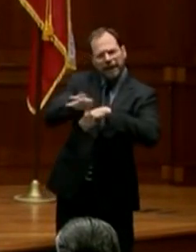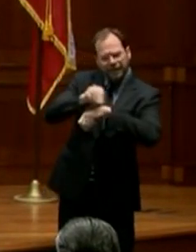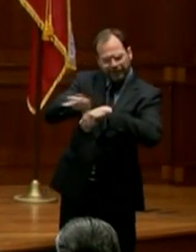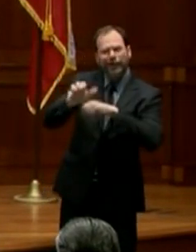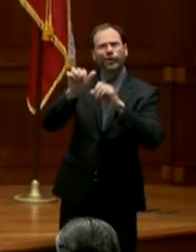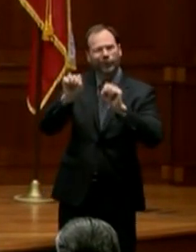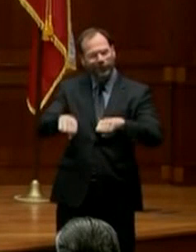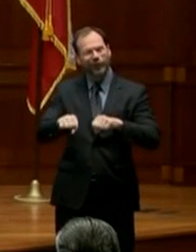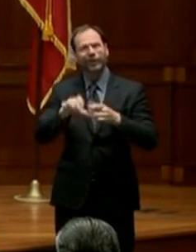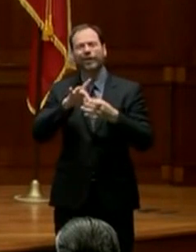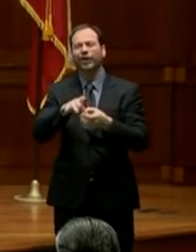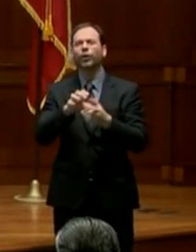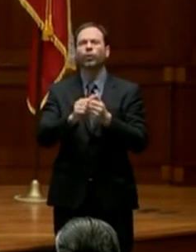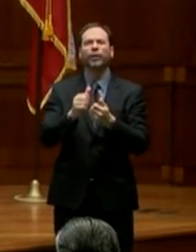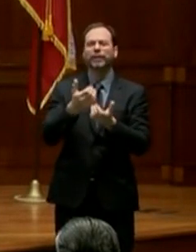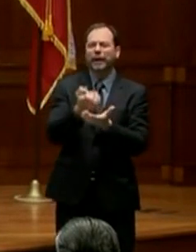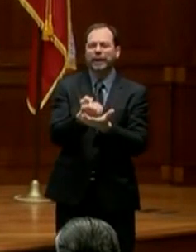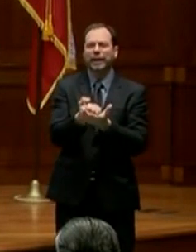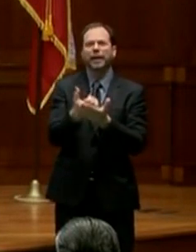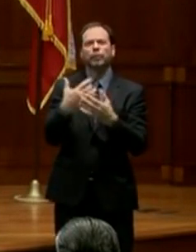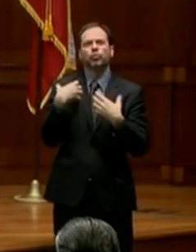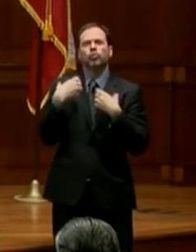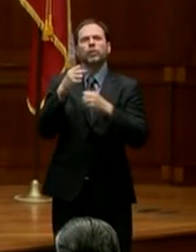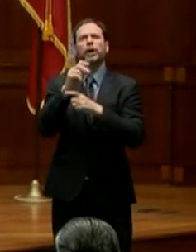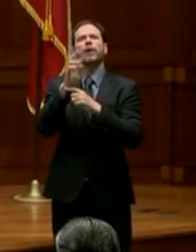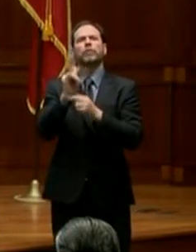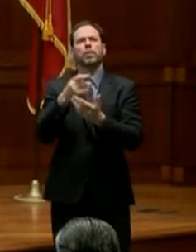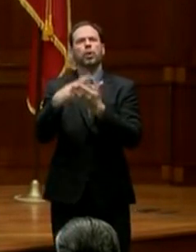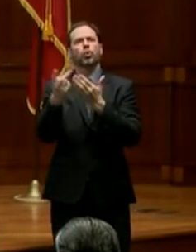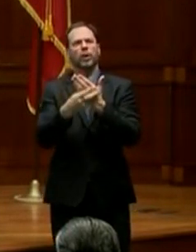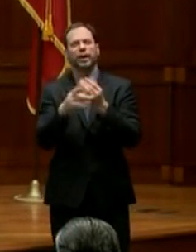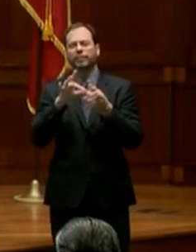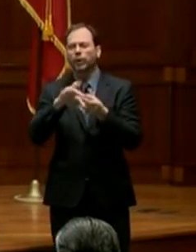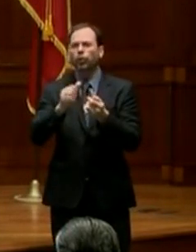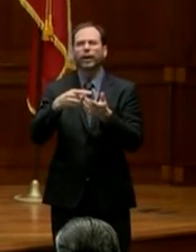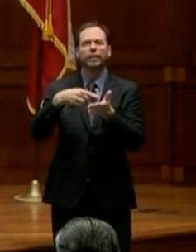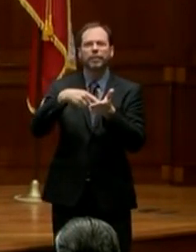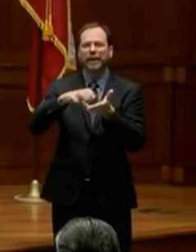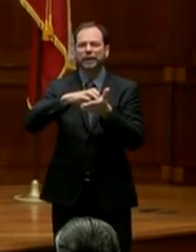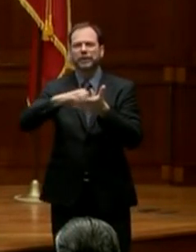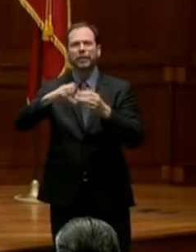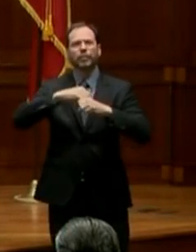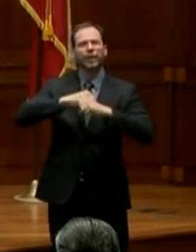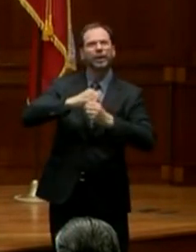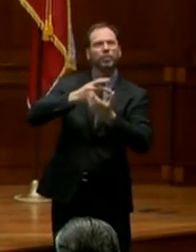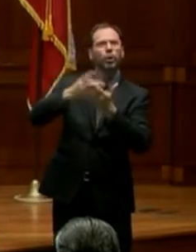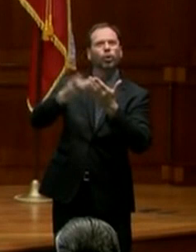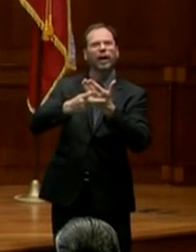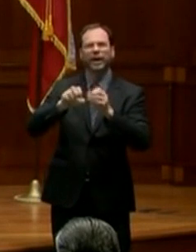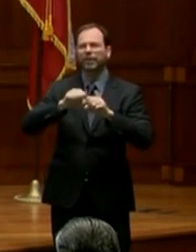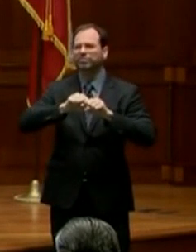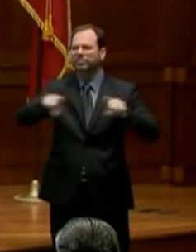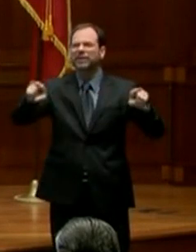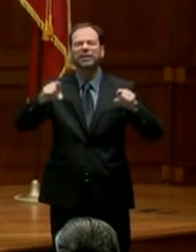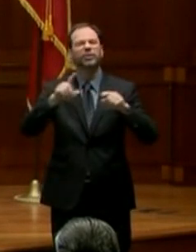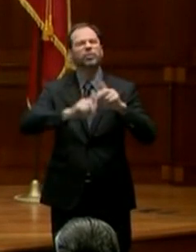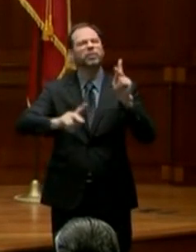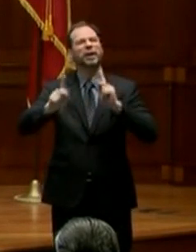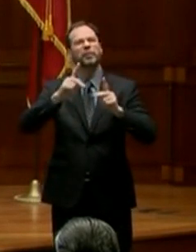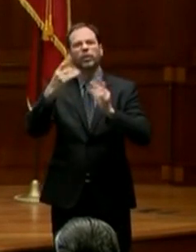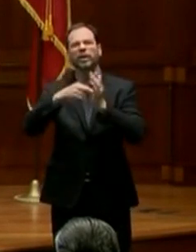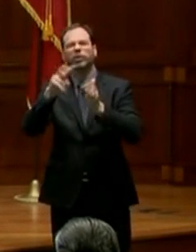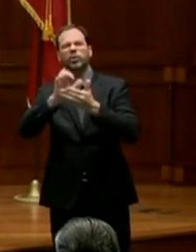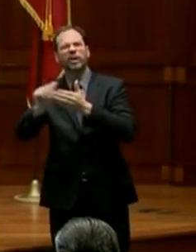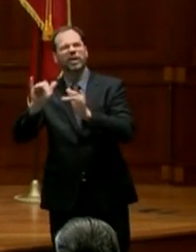the economic recovery program, concerning the paycheck protection program, as well as a discussion